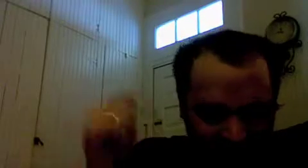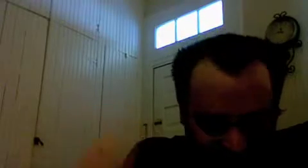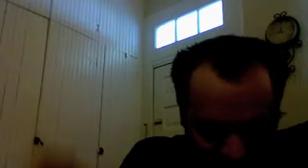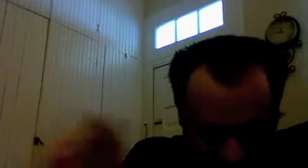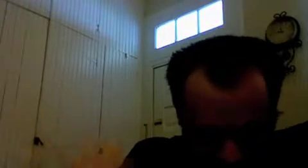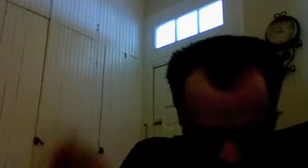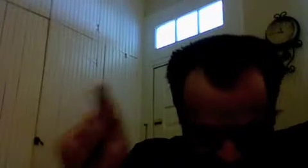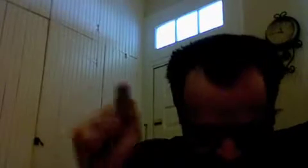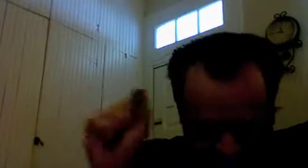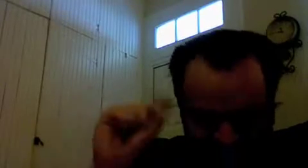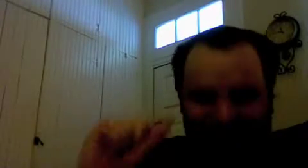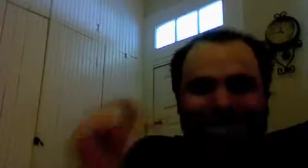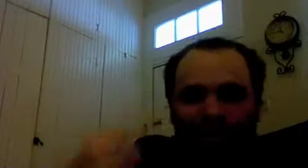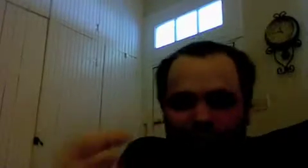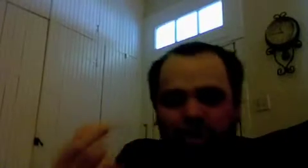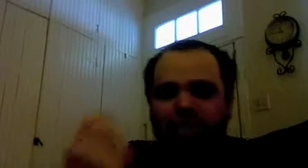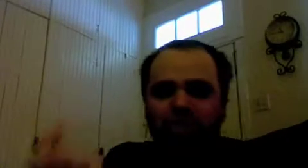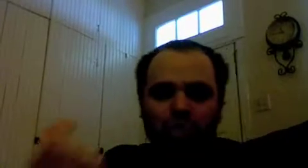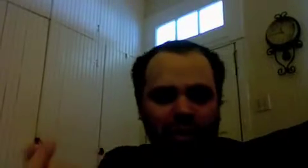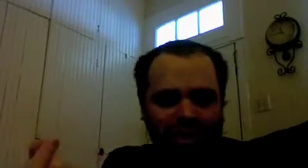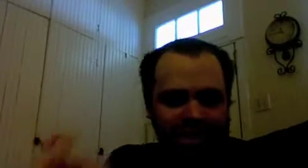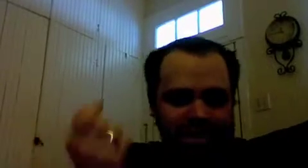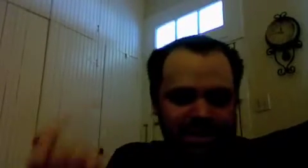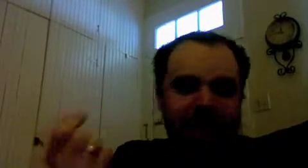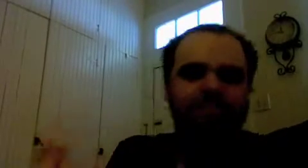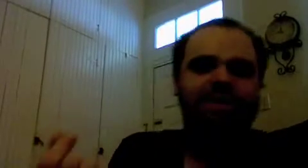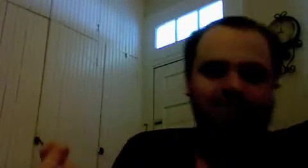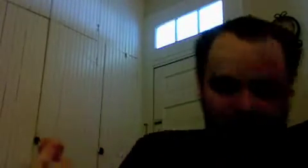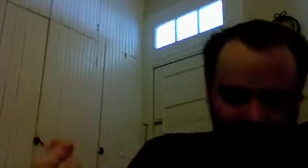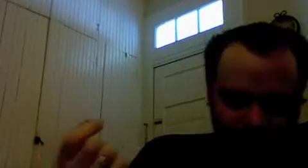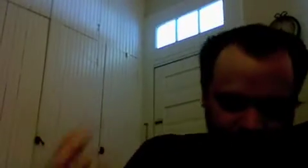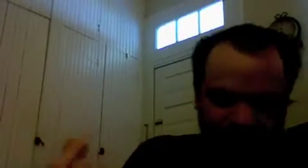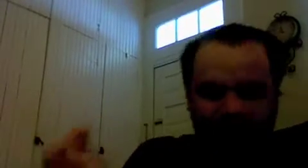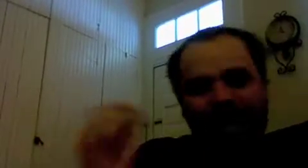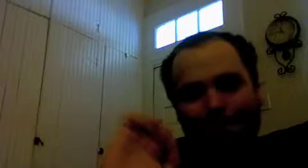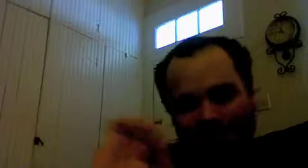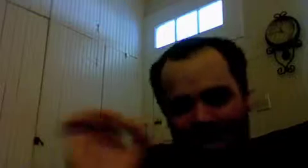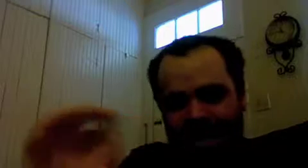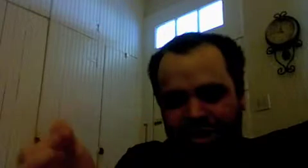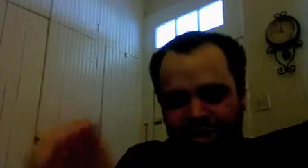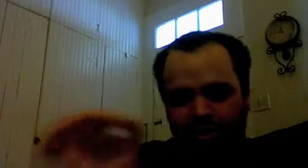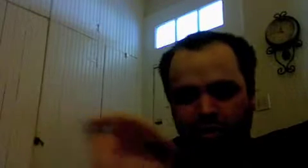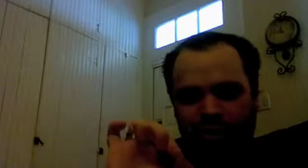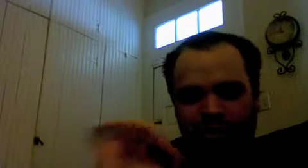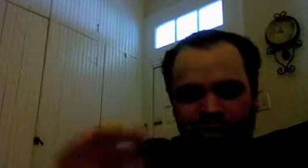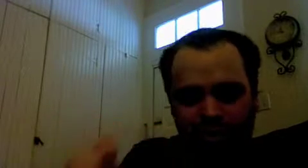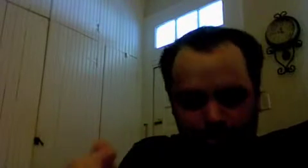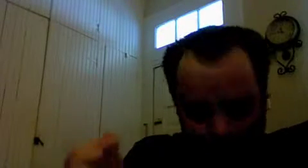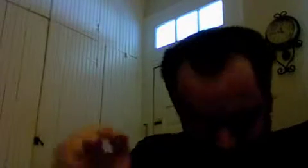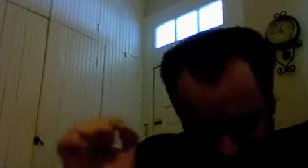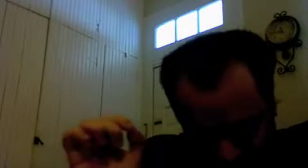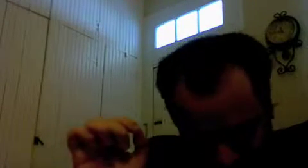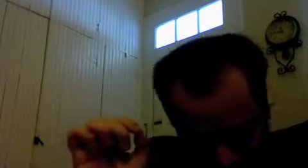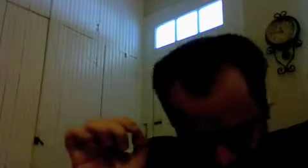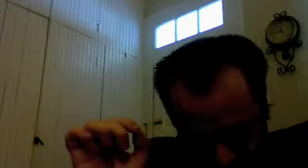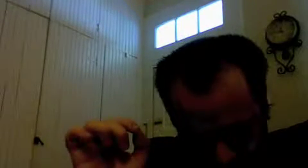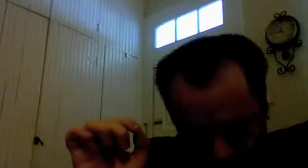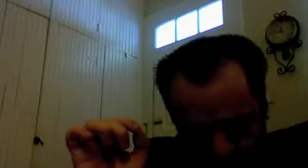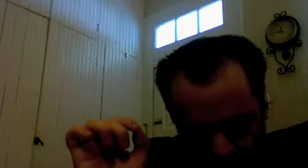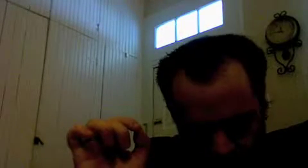that is the self-restoring sameness right that mediation between the two um